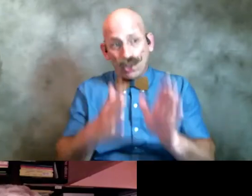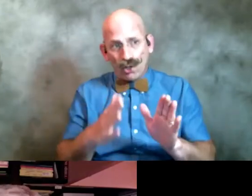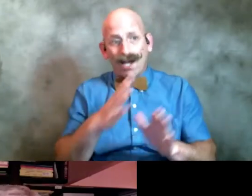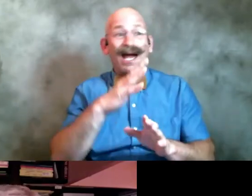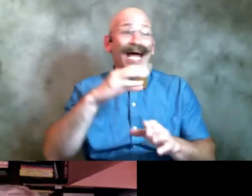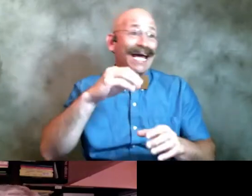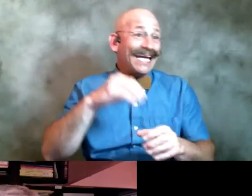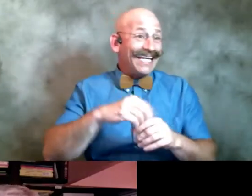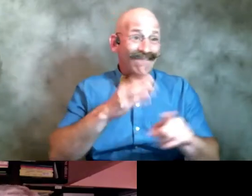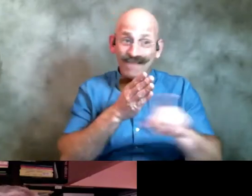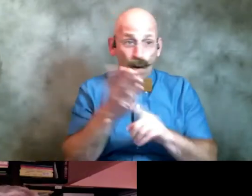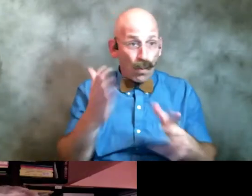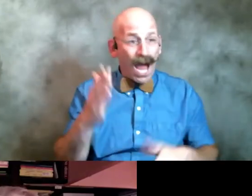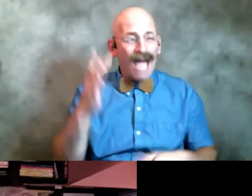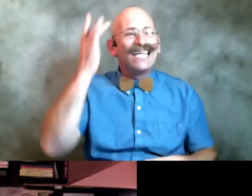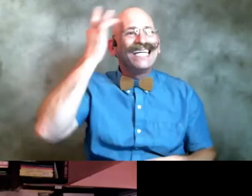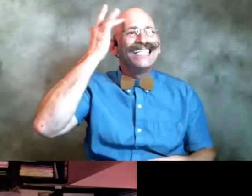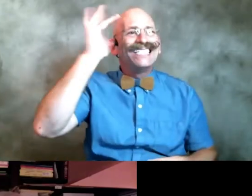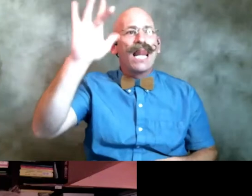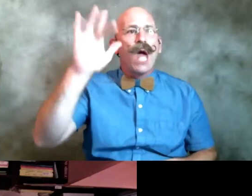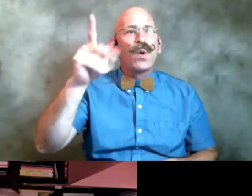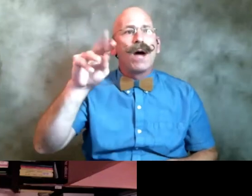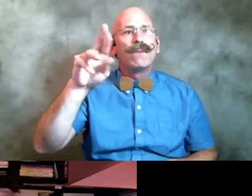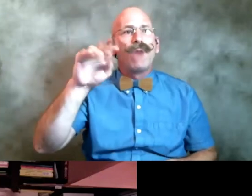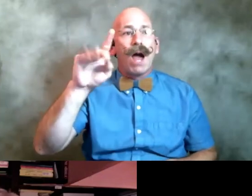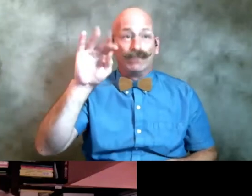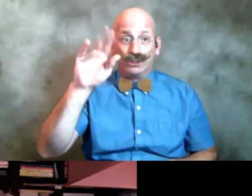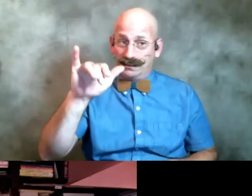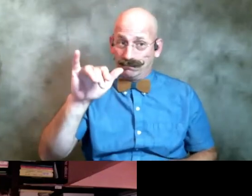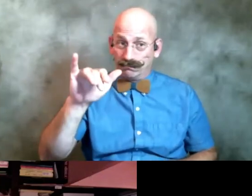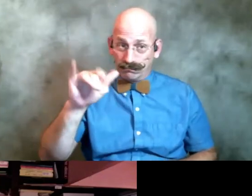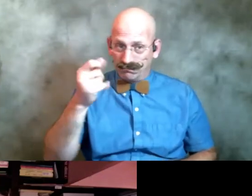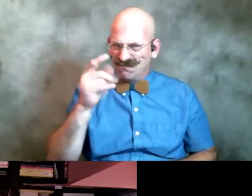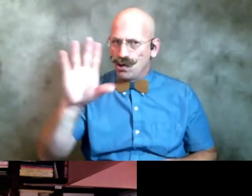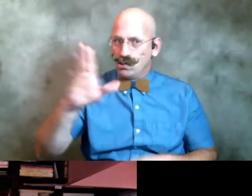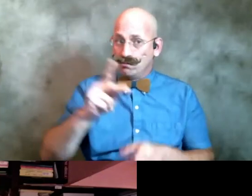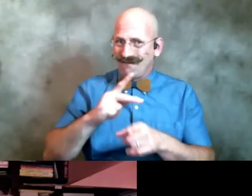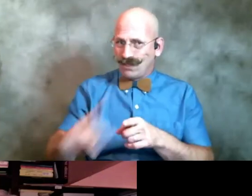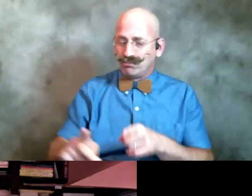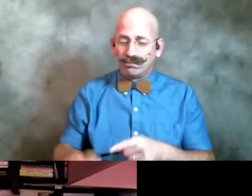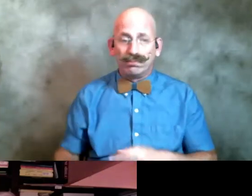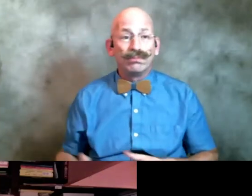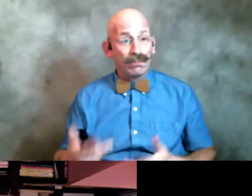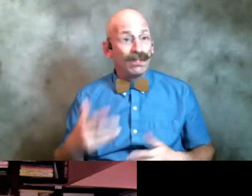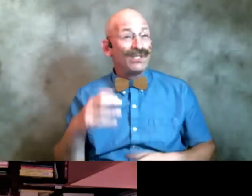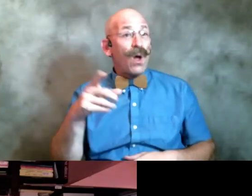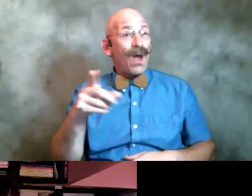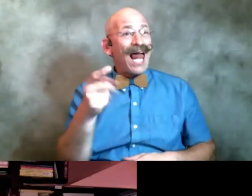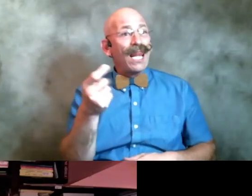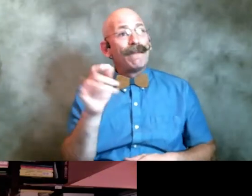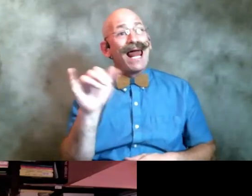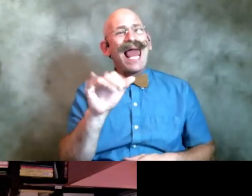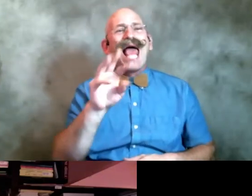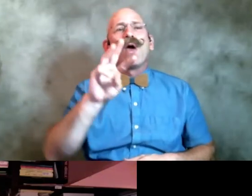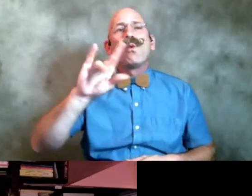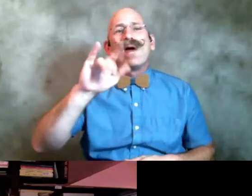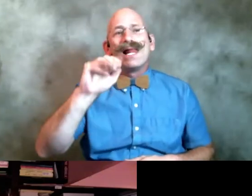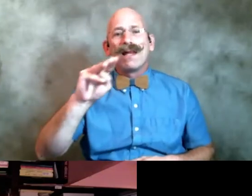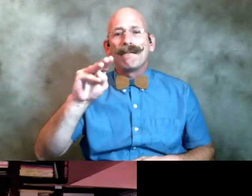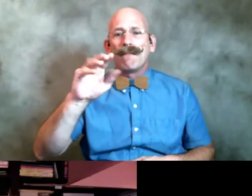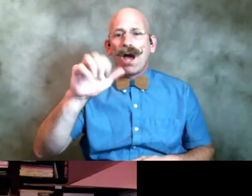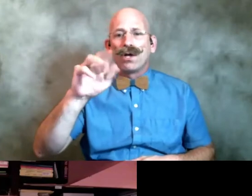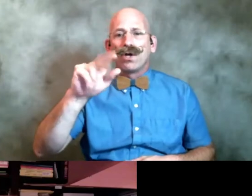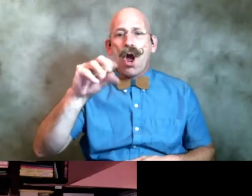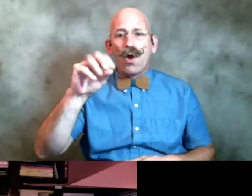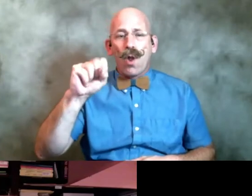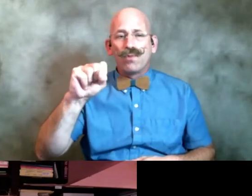property that's her profession and in that respect she's not unlike william carlos williams one of